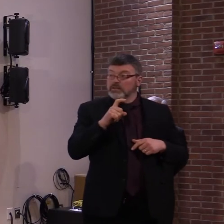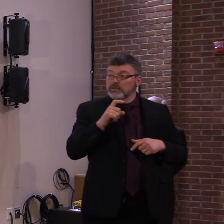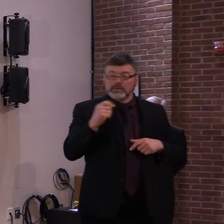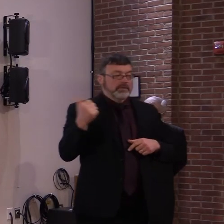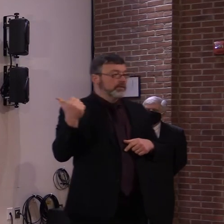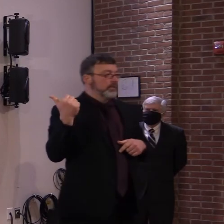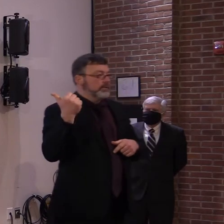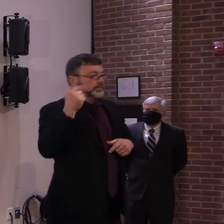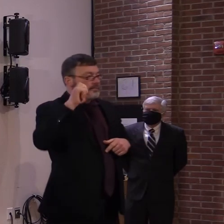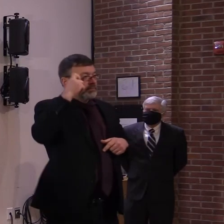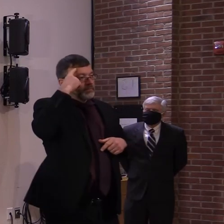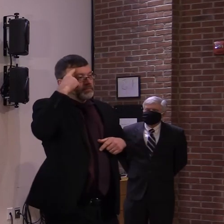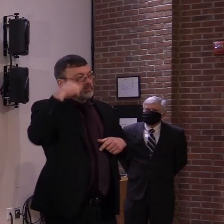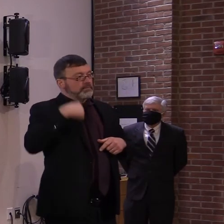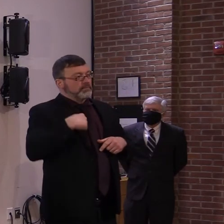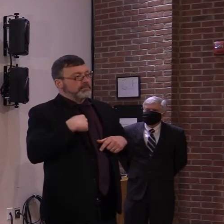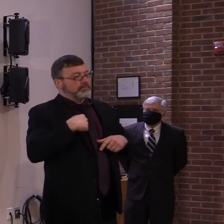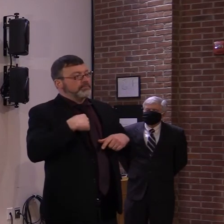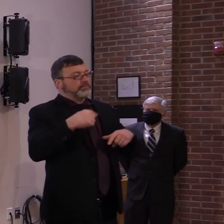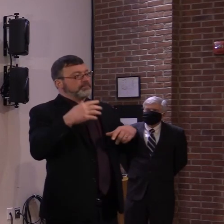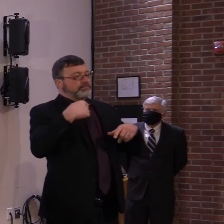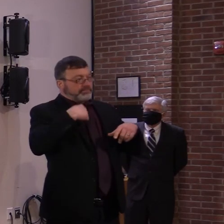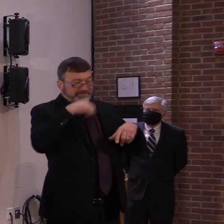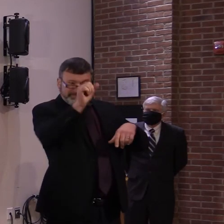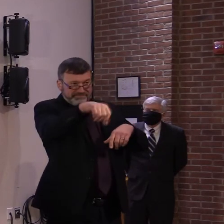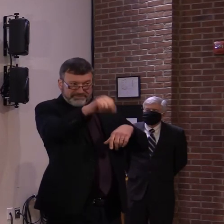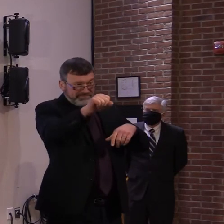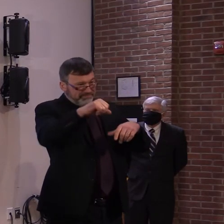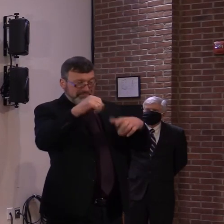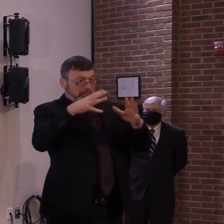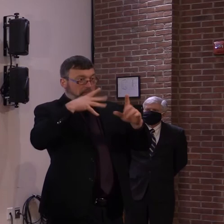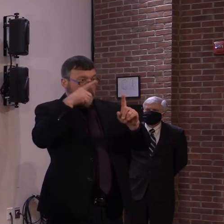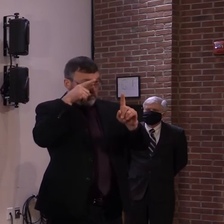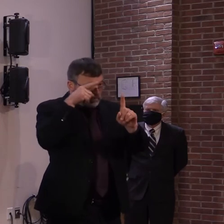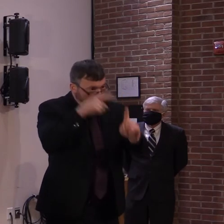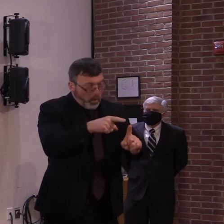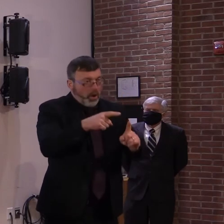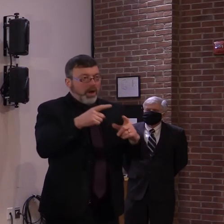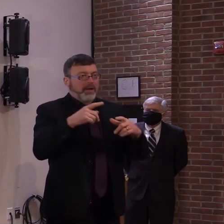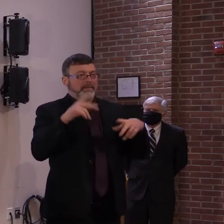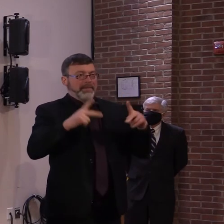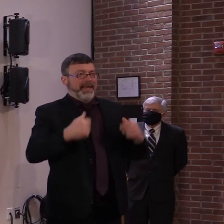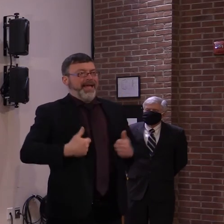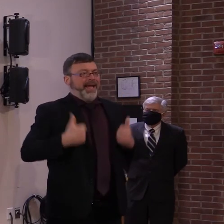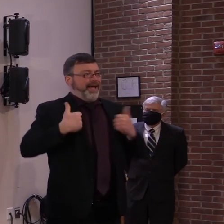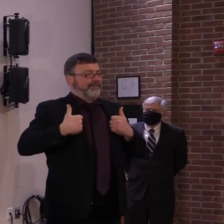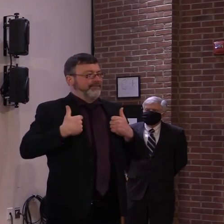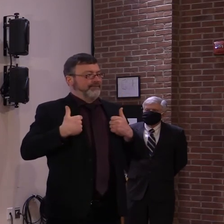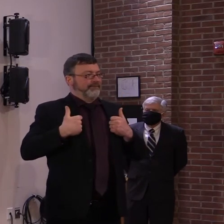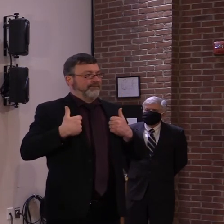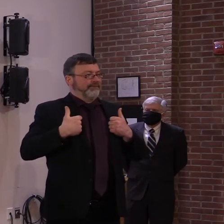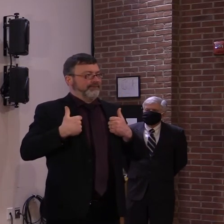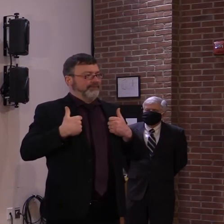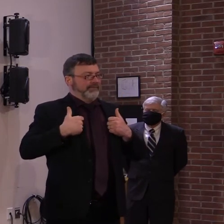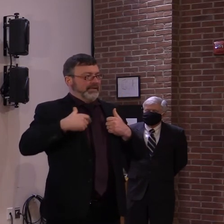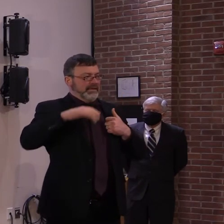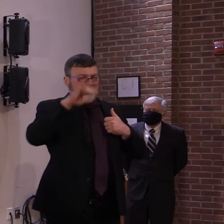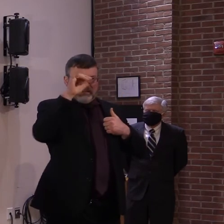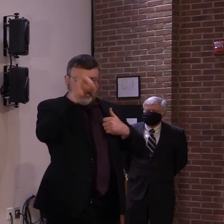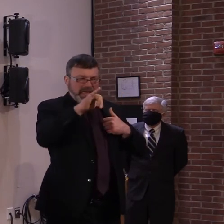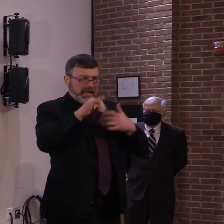them vaccinated to prevent that from happening. So I think we've been very, very clear on that. And hopefully there's no daylight